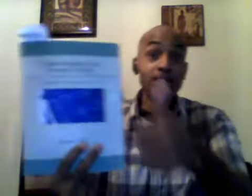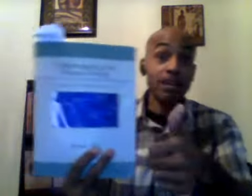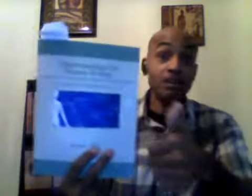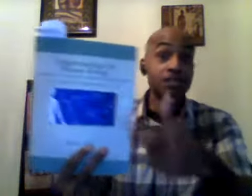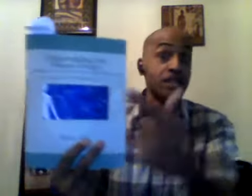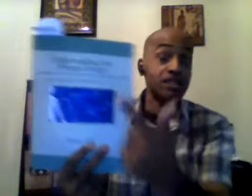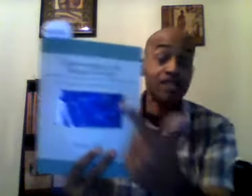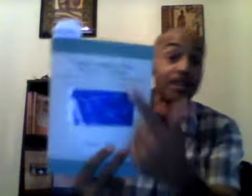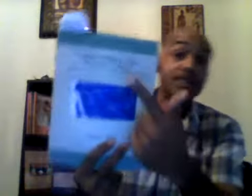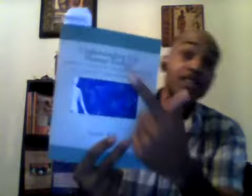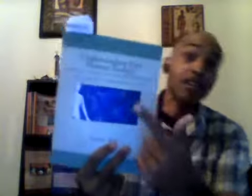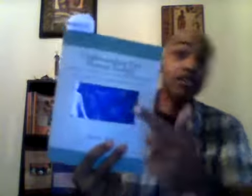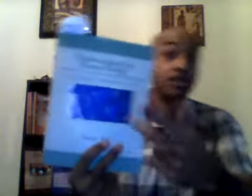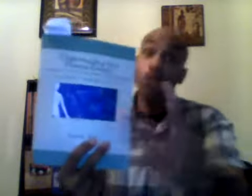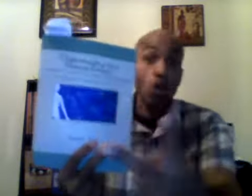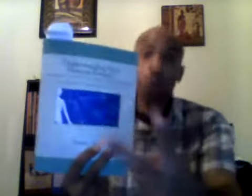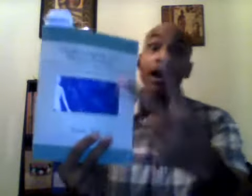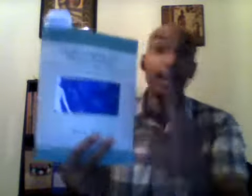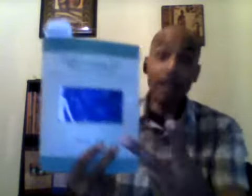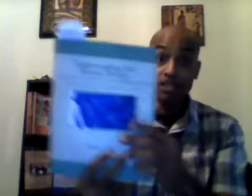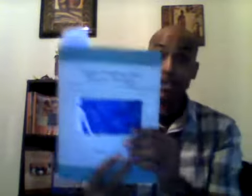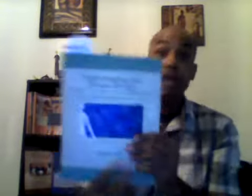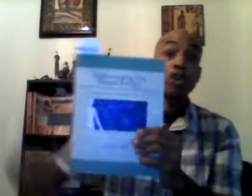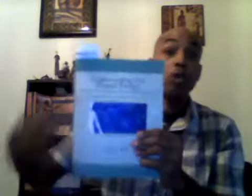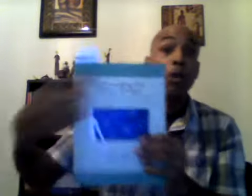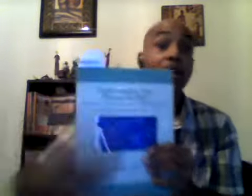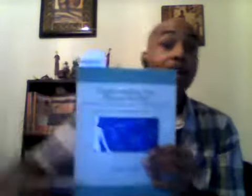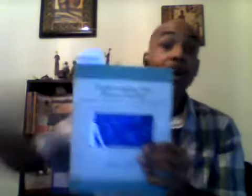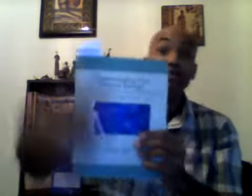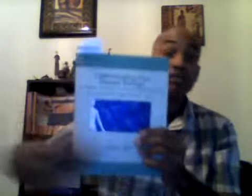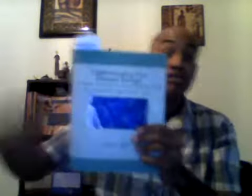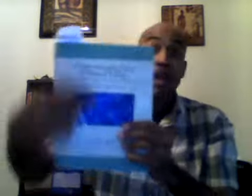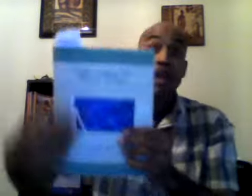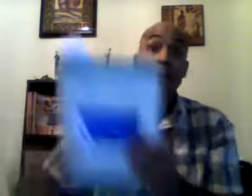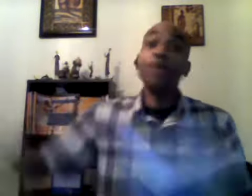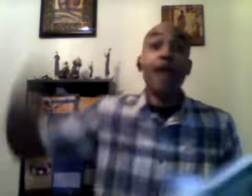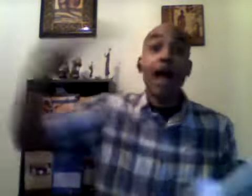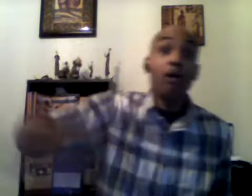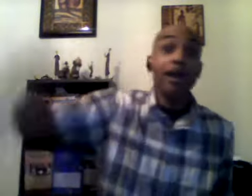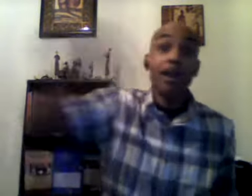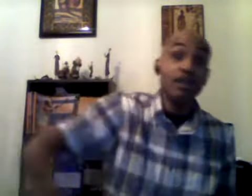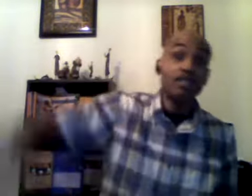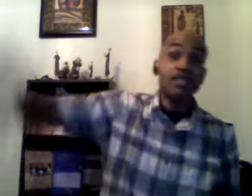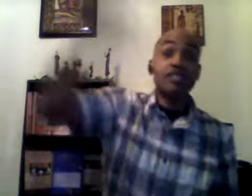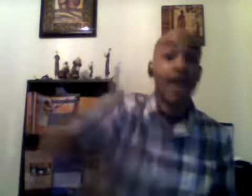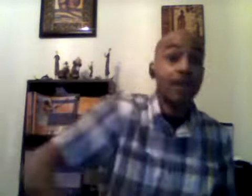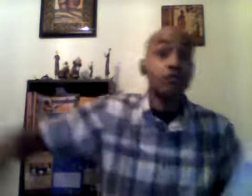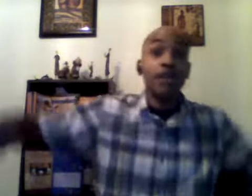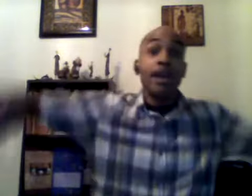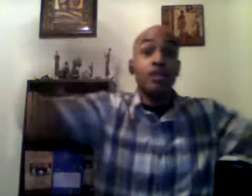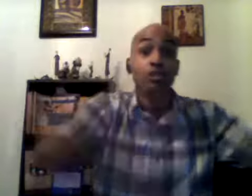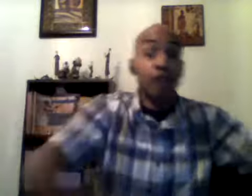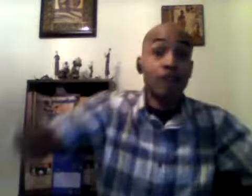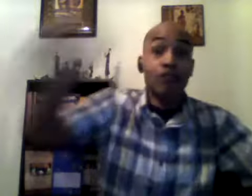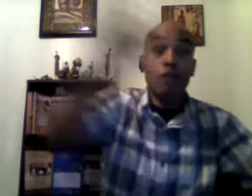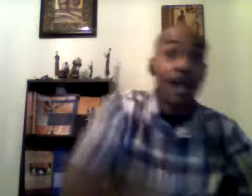energy the time is energy you are energy so when we understand our energy cycle and transformations